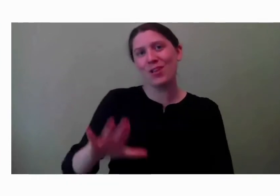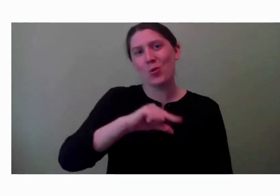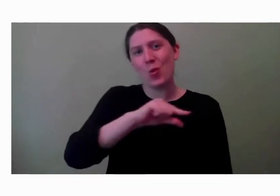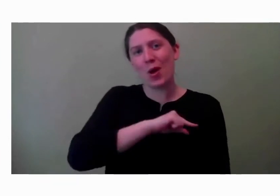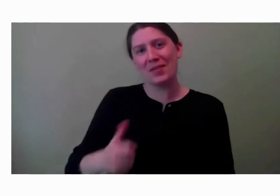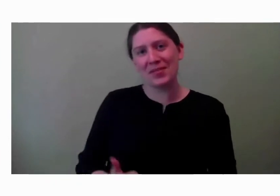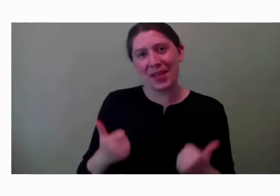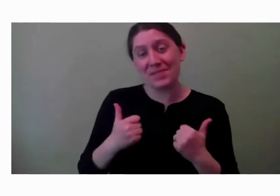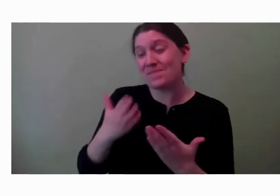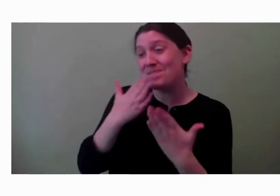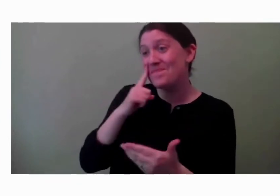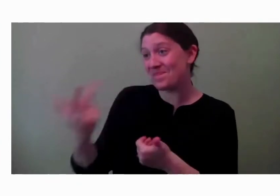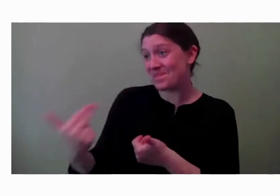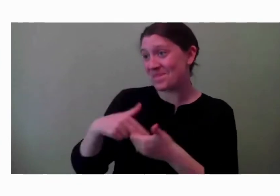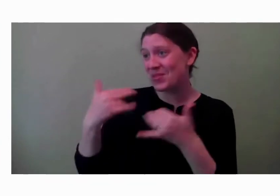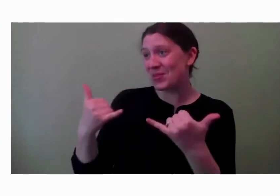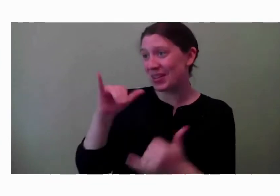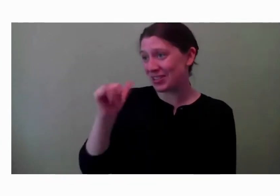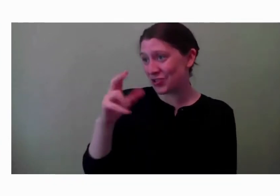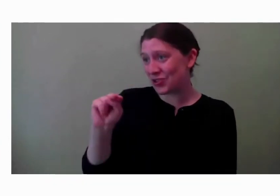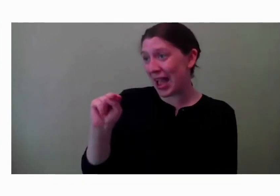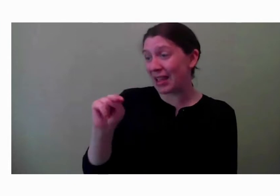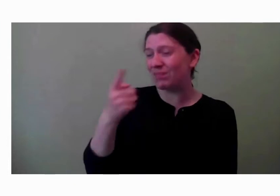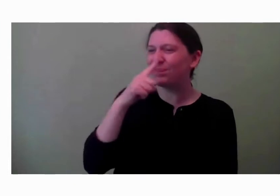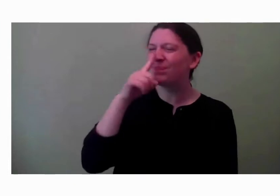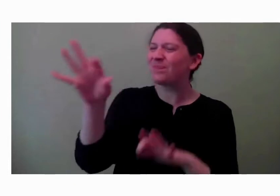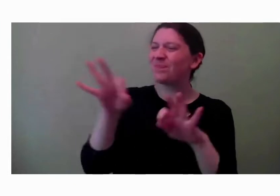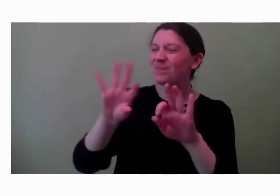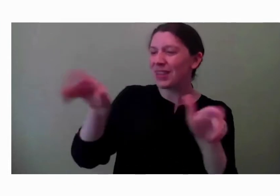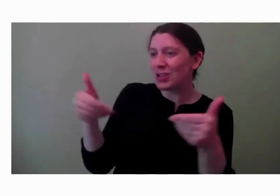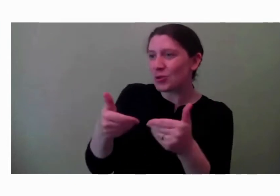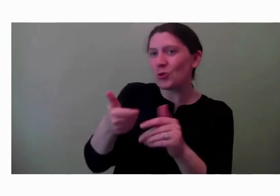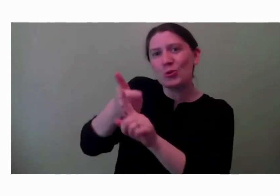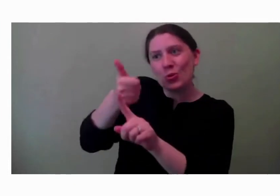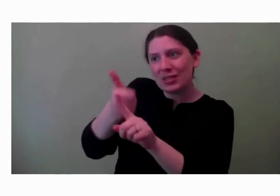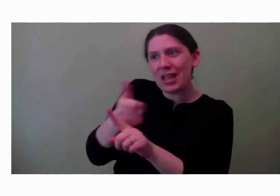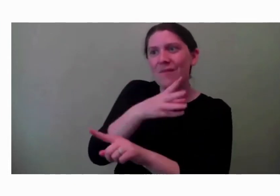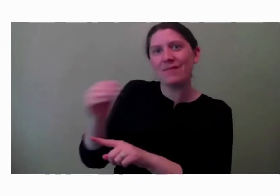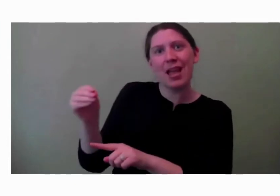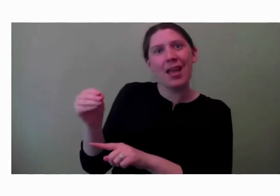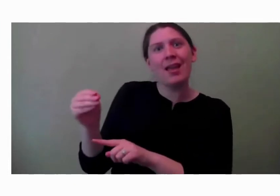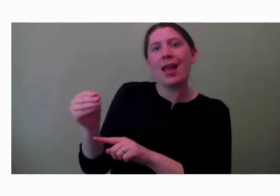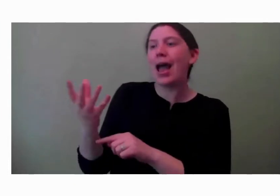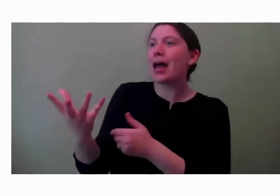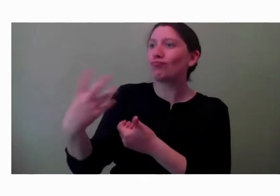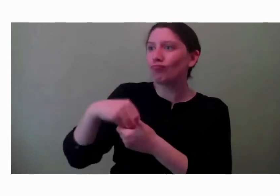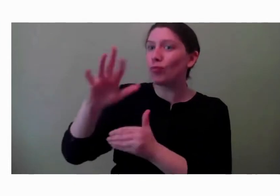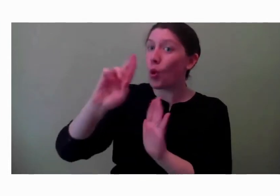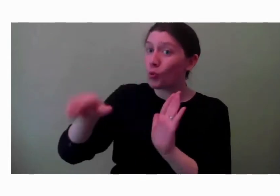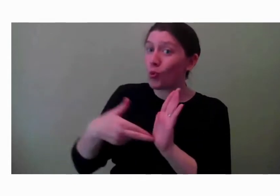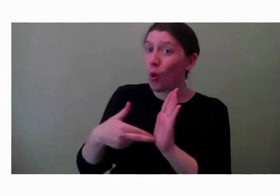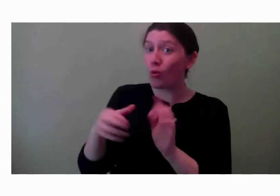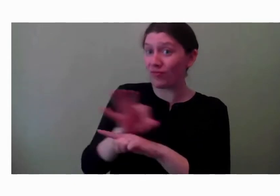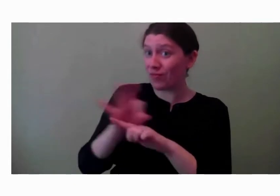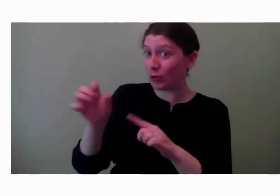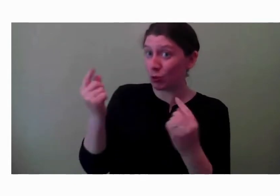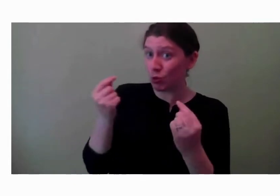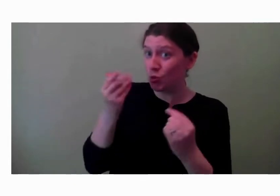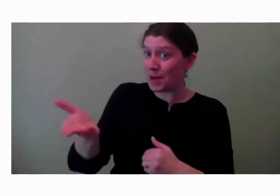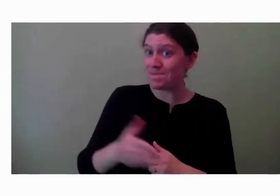joining us today, Jen. Can you please introduce yourself to our listeners, including your role and its function? Absolutely. Thank you so